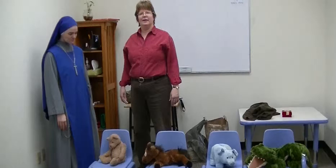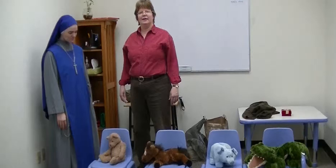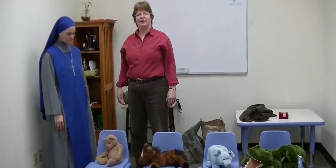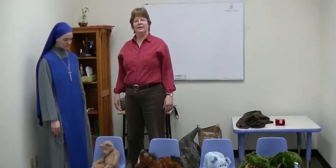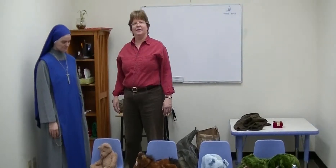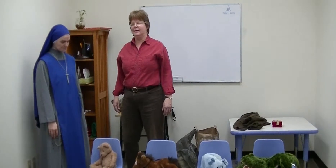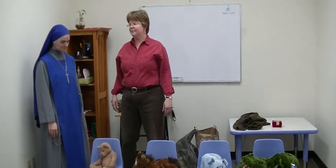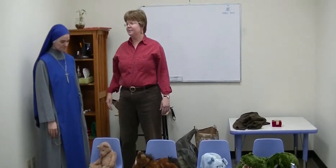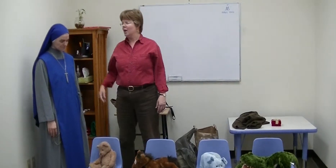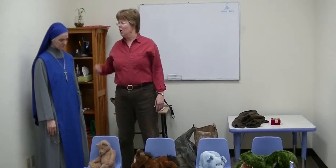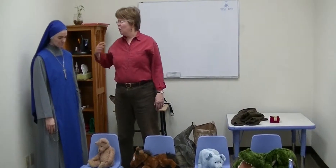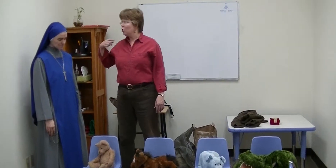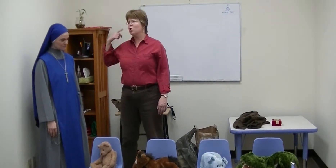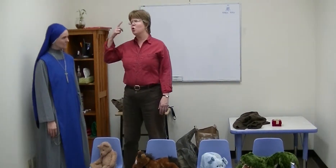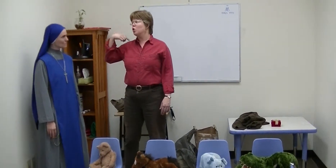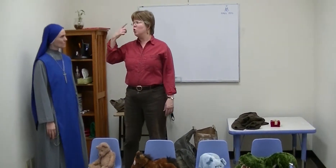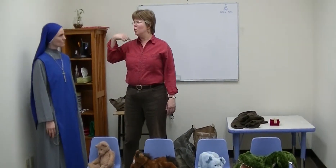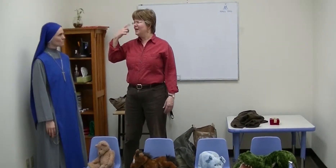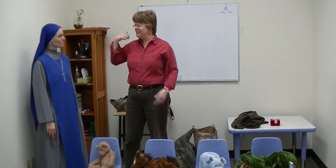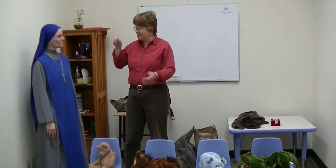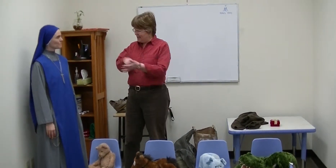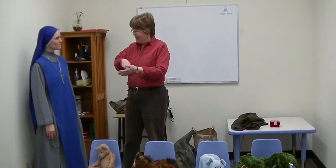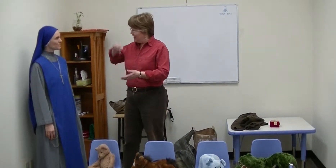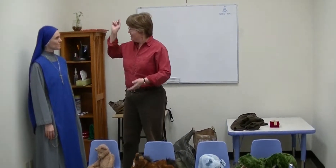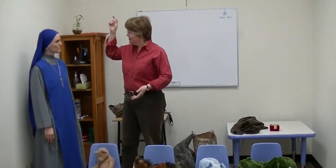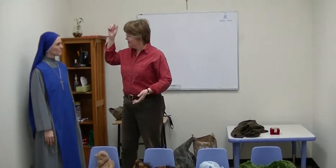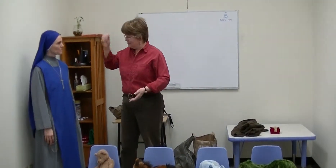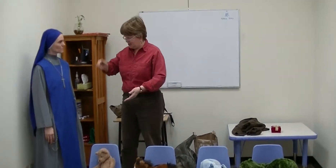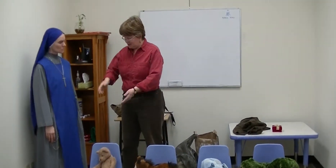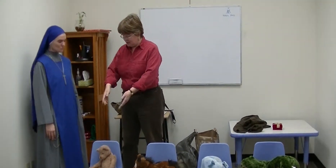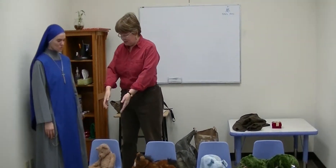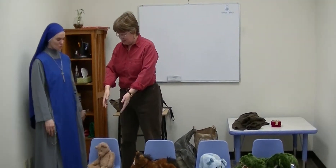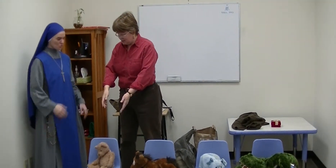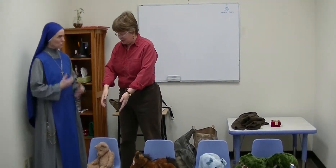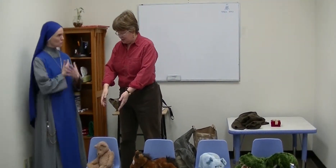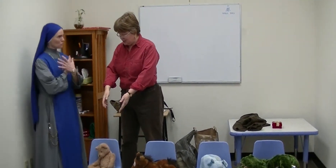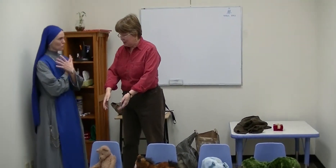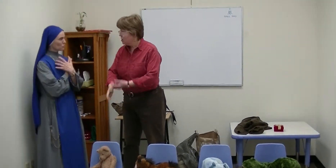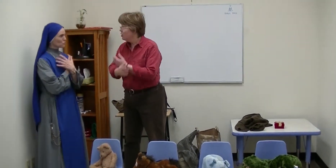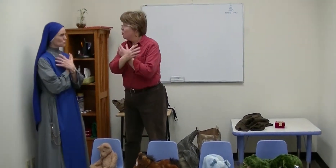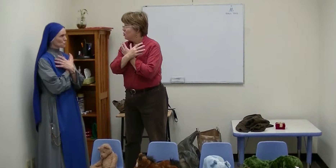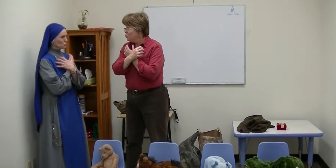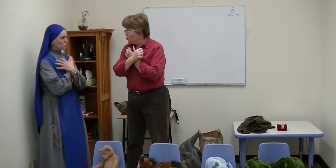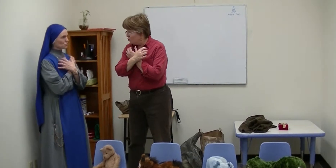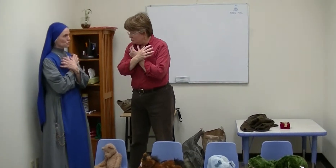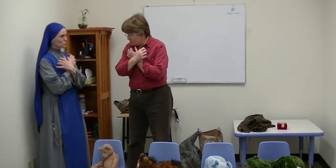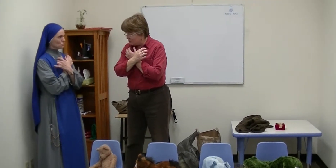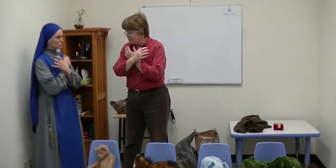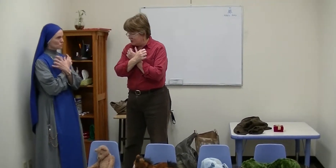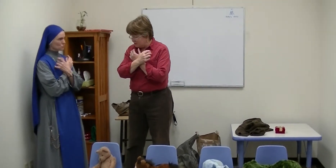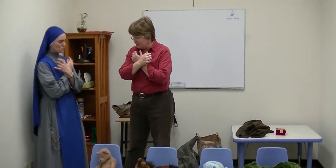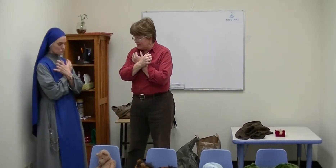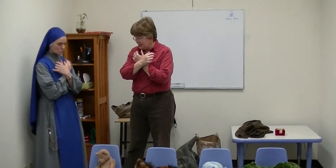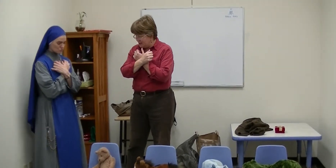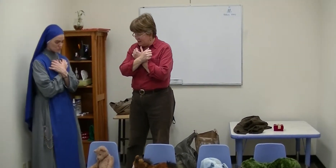All right. Quis est? Ursus. Ursus. Uh-huh.